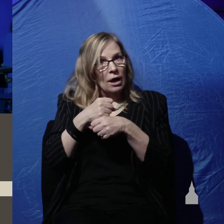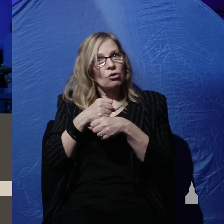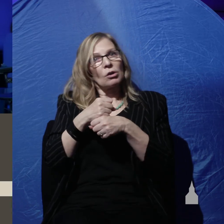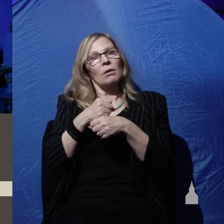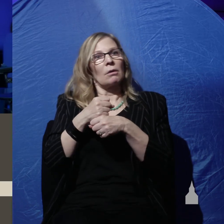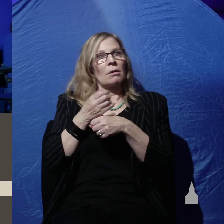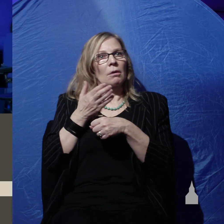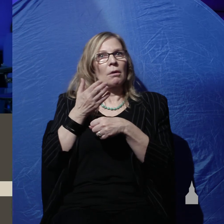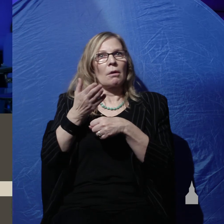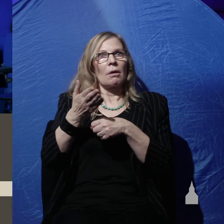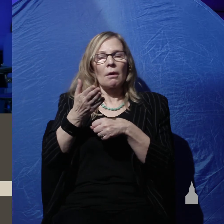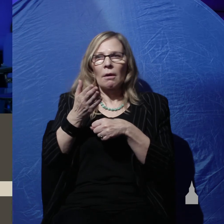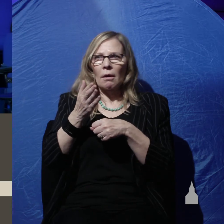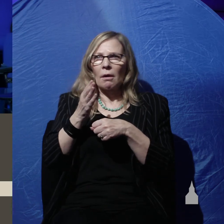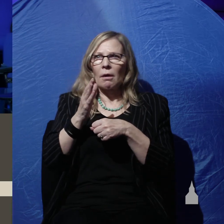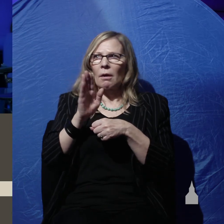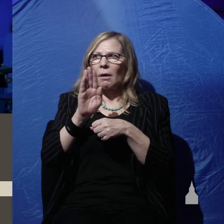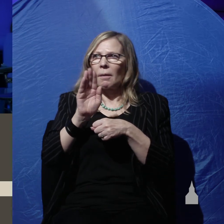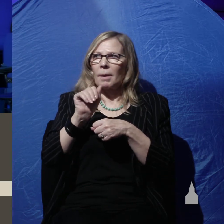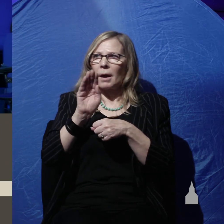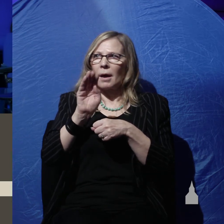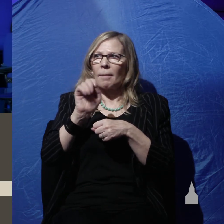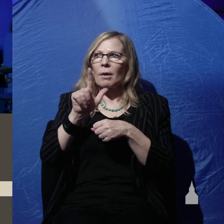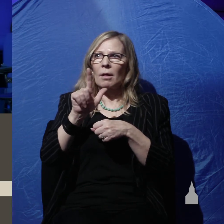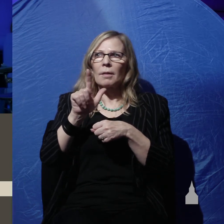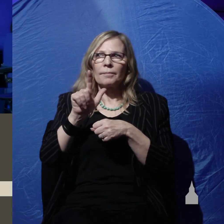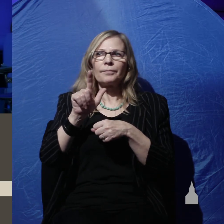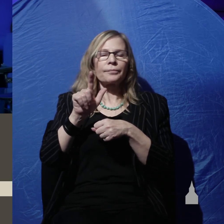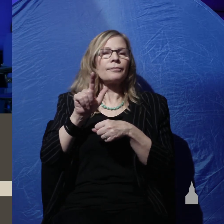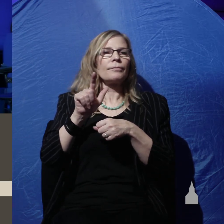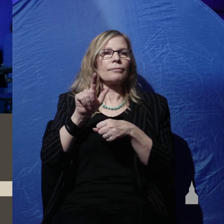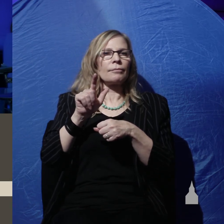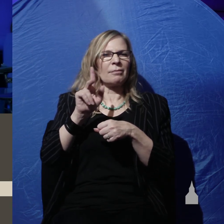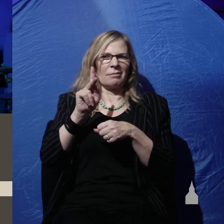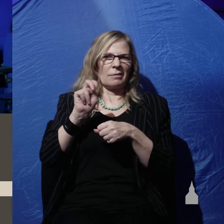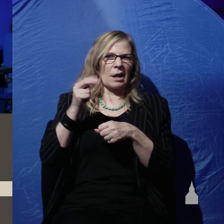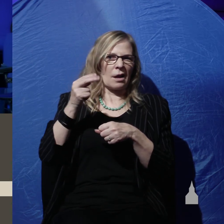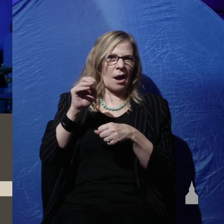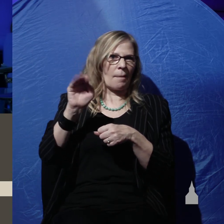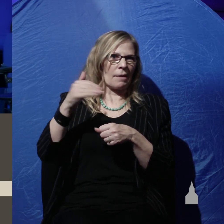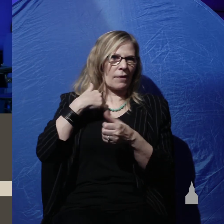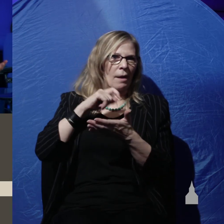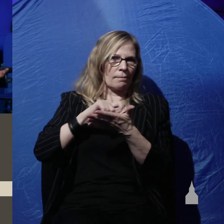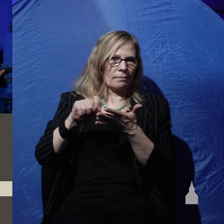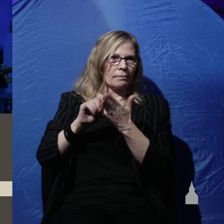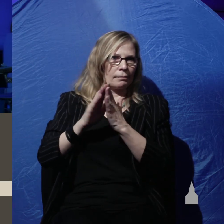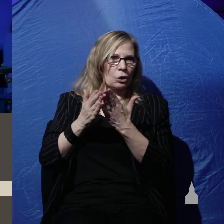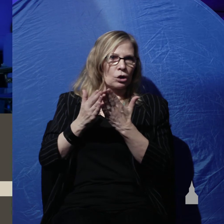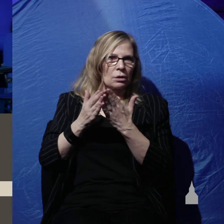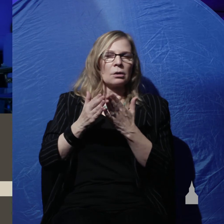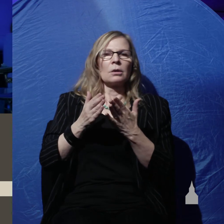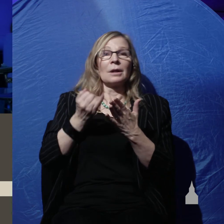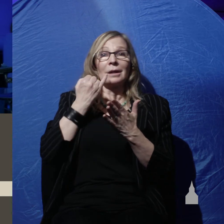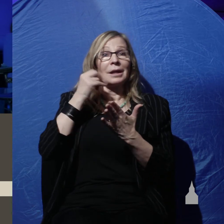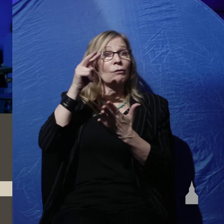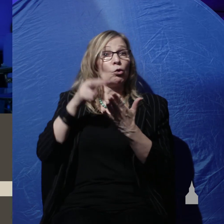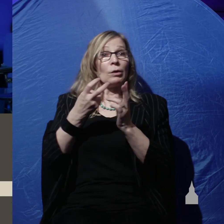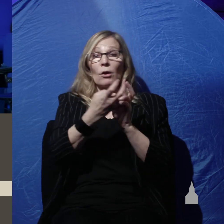a family commentary on Genesis 1 to 11 by Ken Ham you can read this around the dinner table at night just